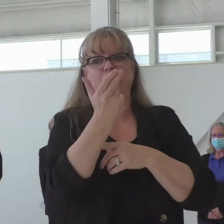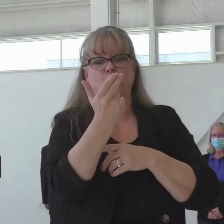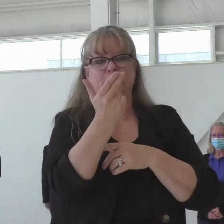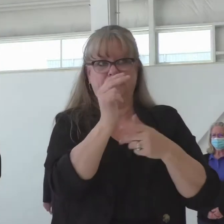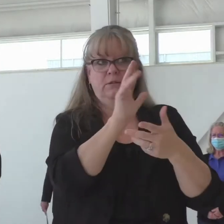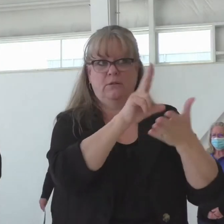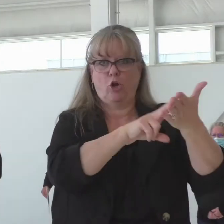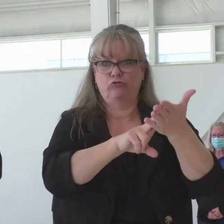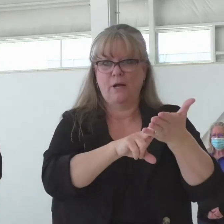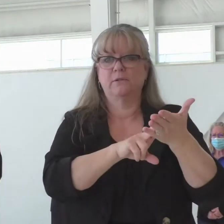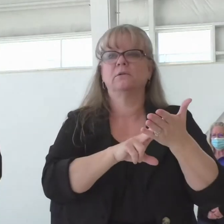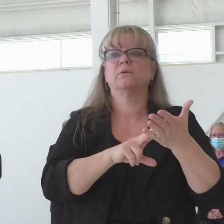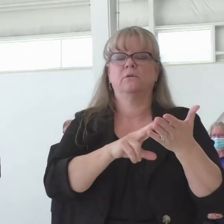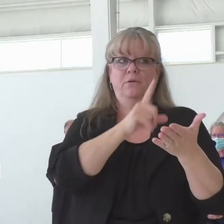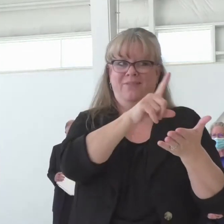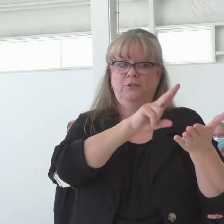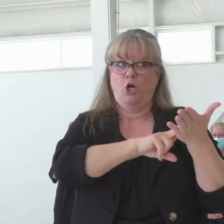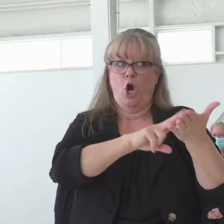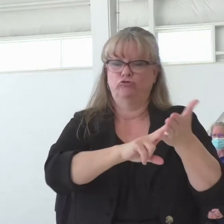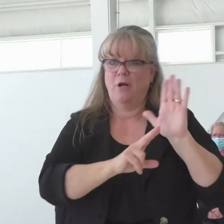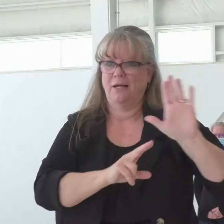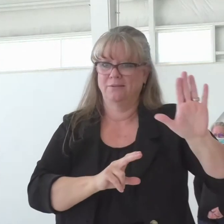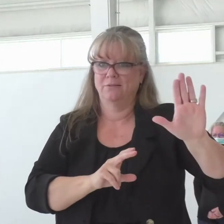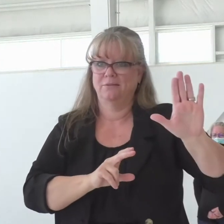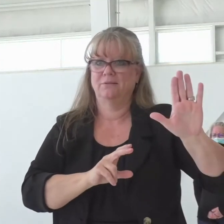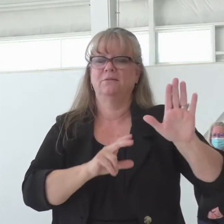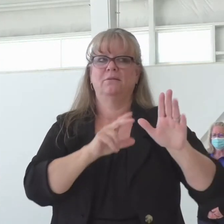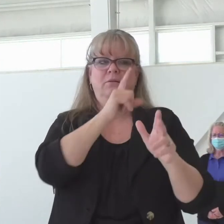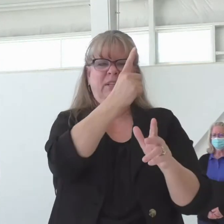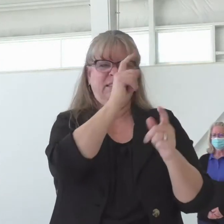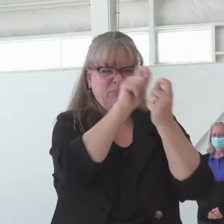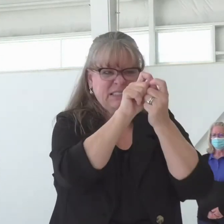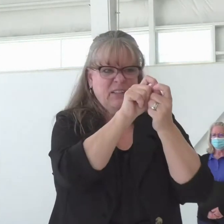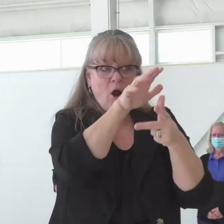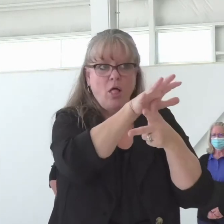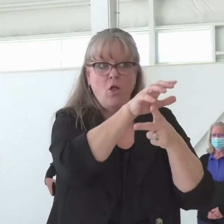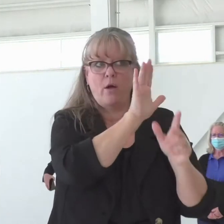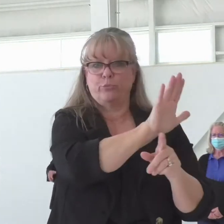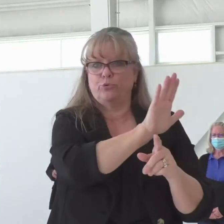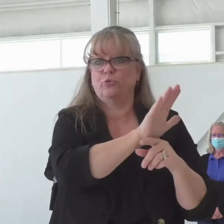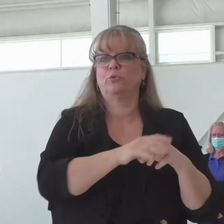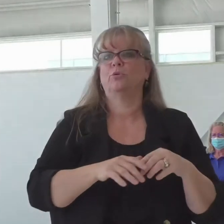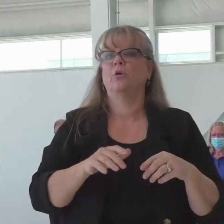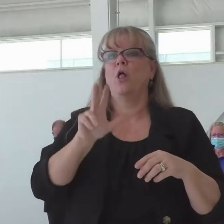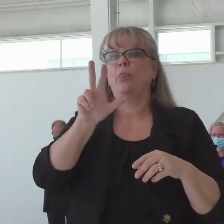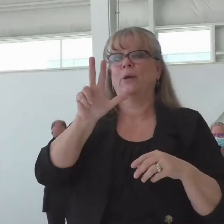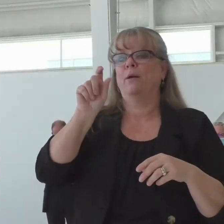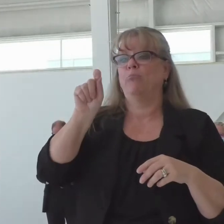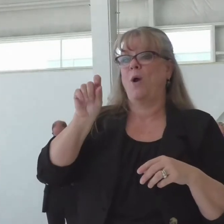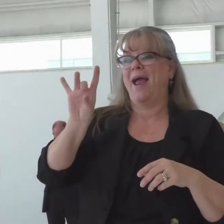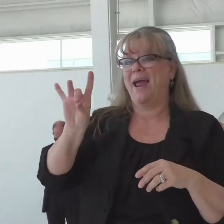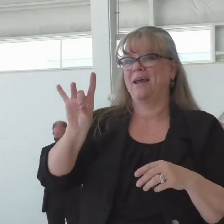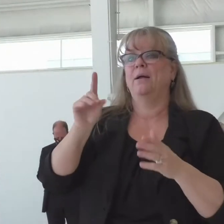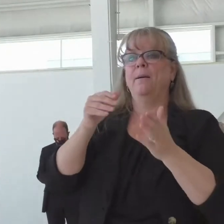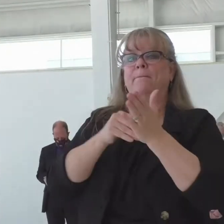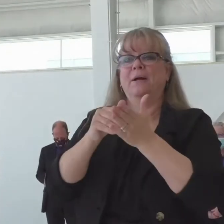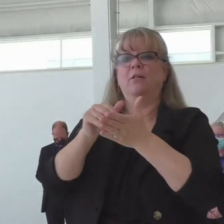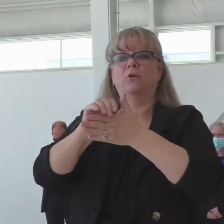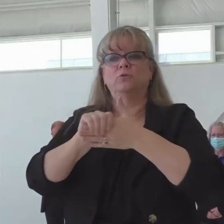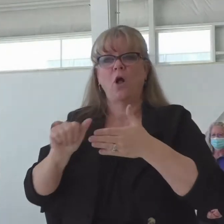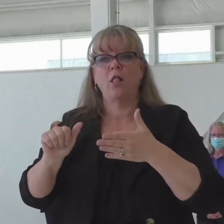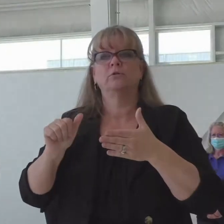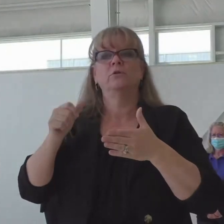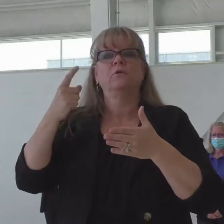for a Type 1 helicopter for the 2021 fire season. And there's about $3.8 million in startup costs for